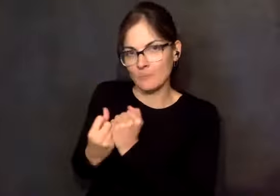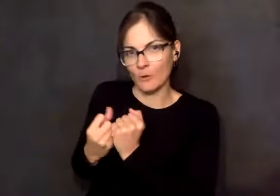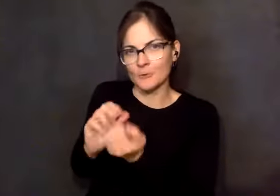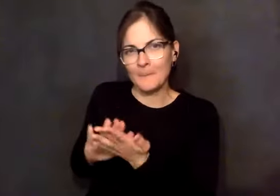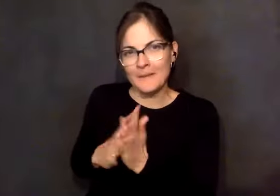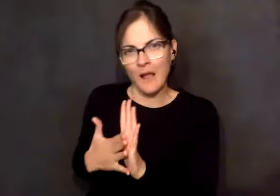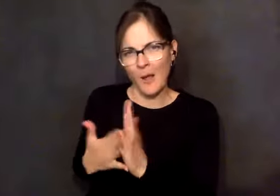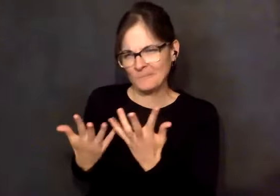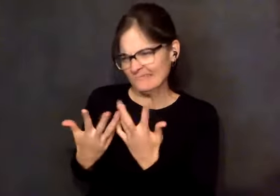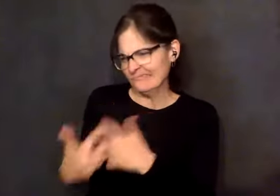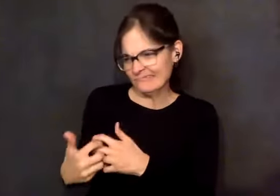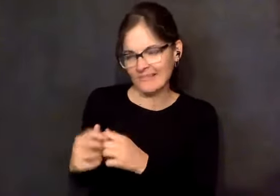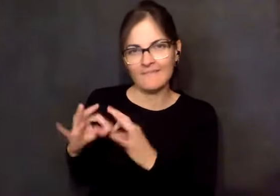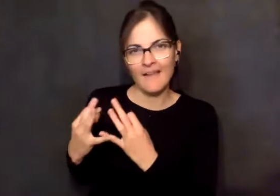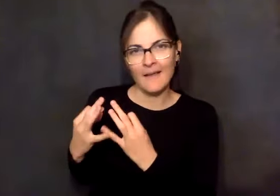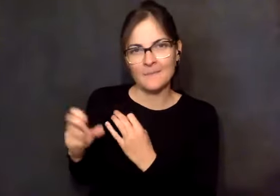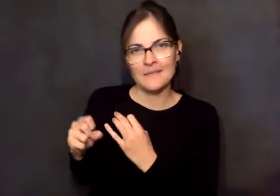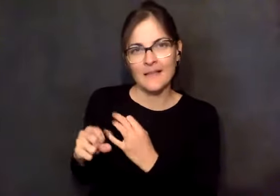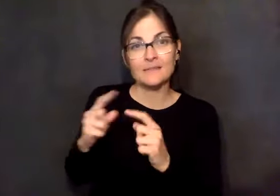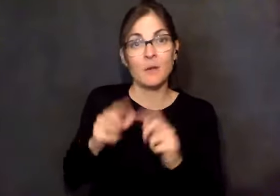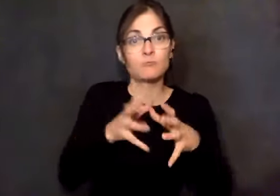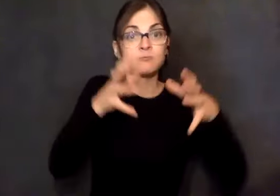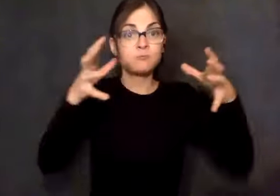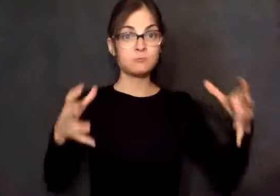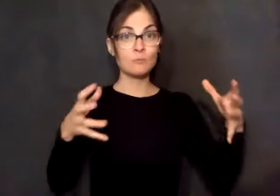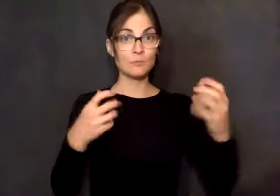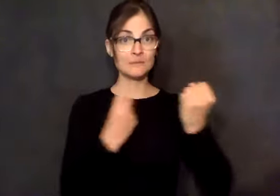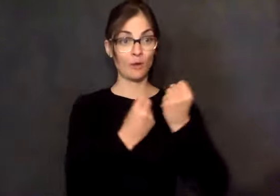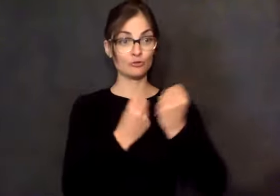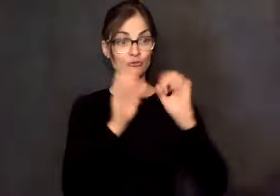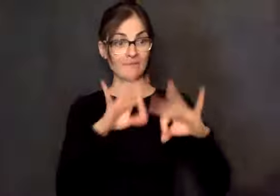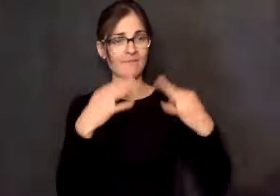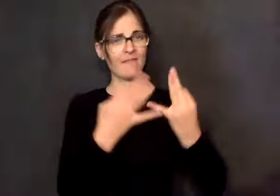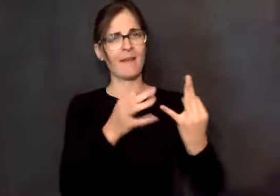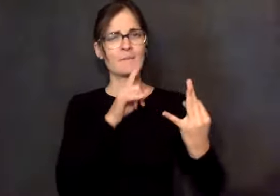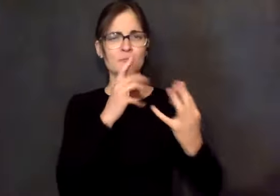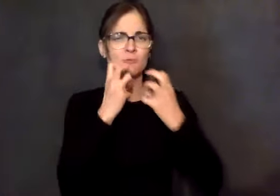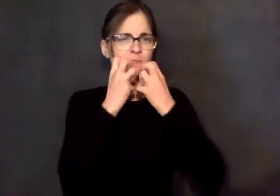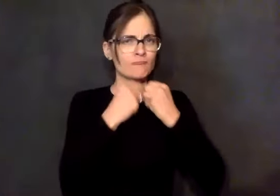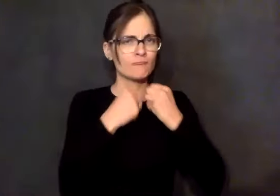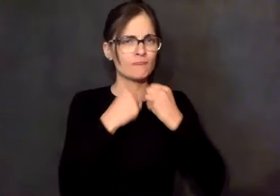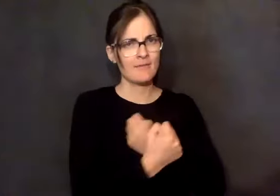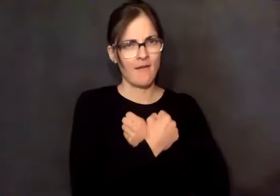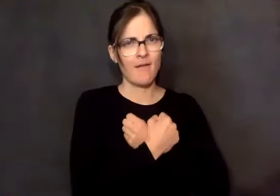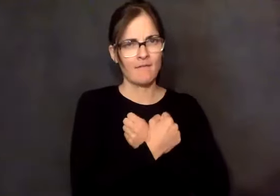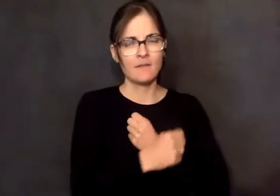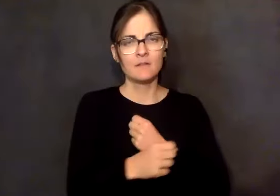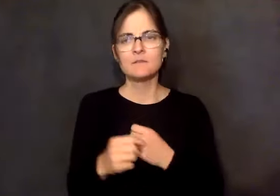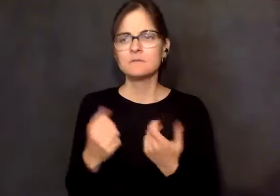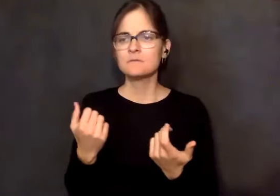And I love having the sponsorship family. And then all of a sudden, WSO came out with there's no such thing as sponsorship